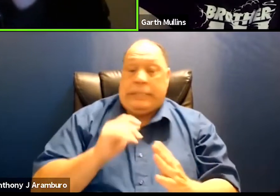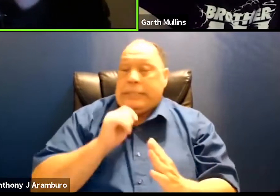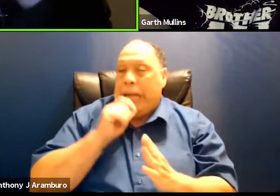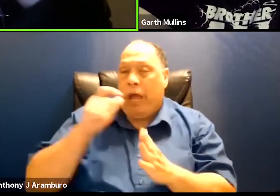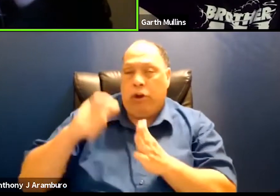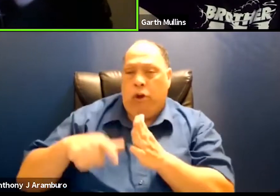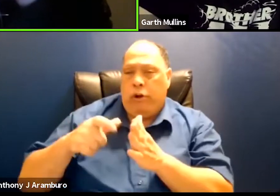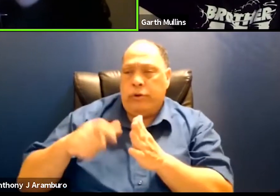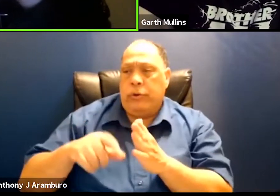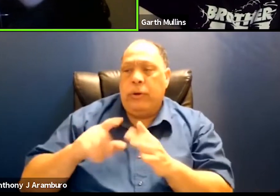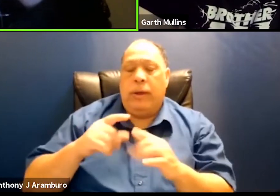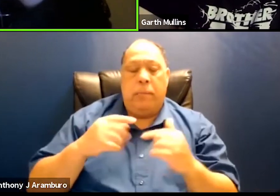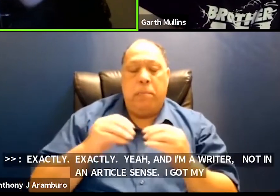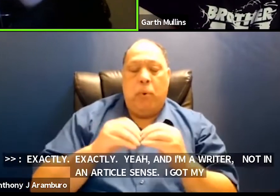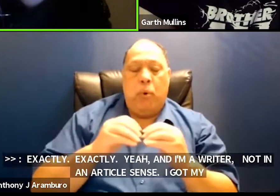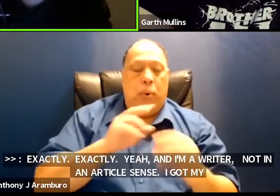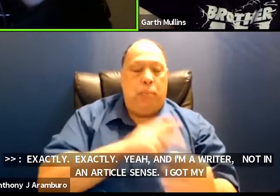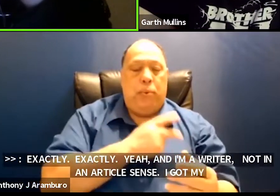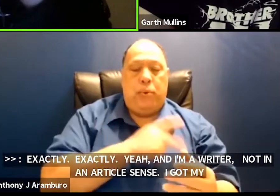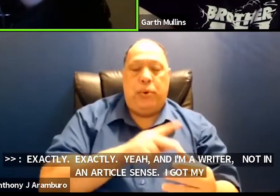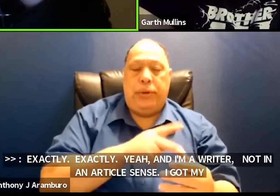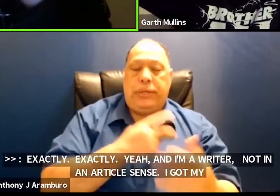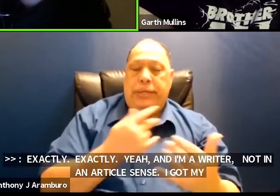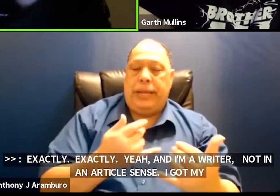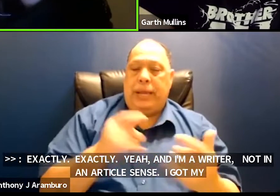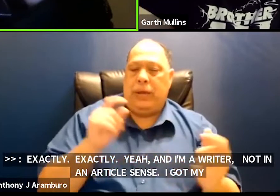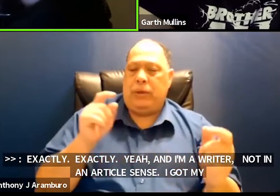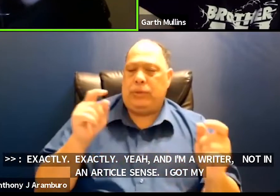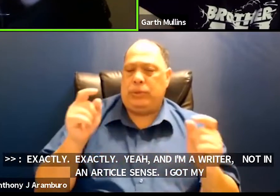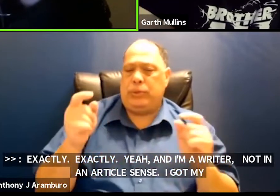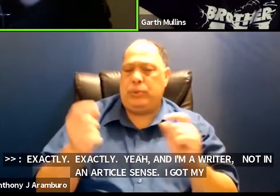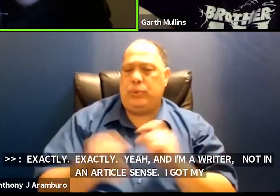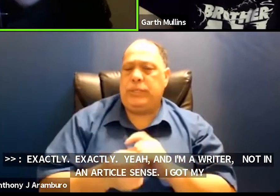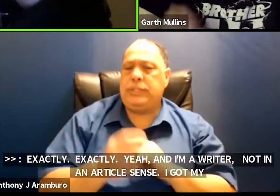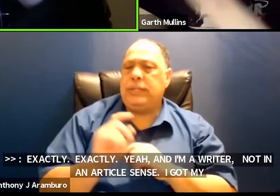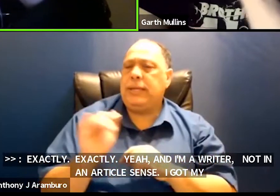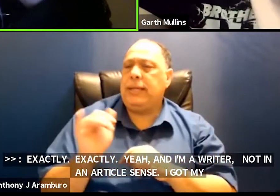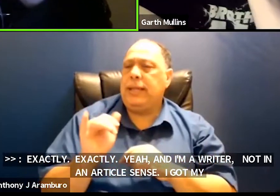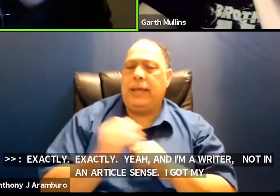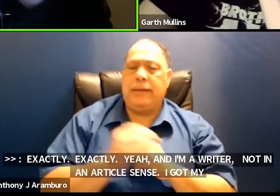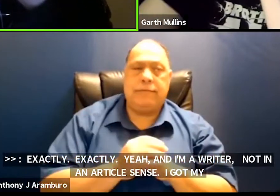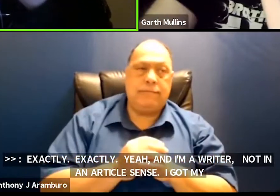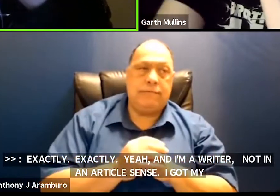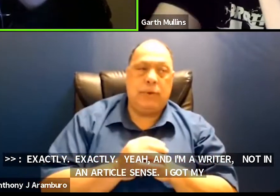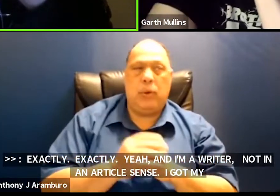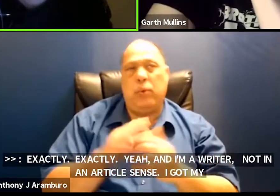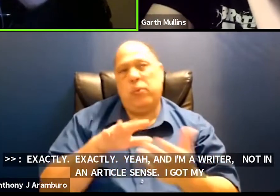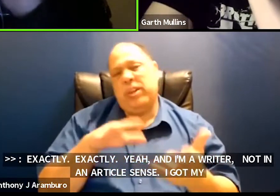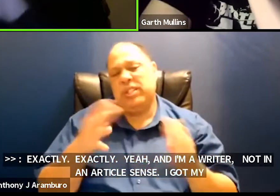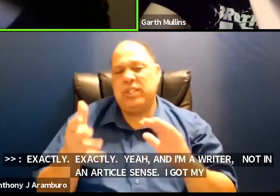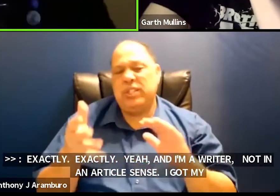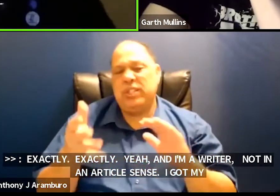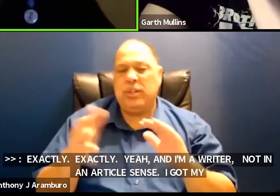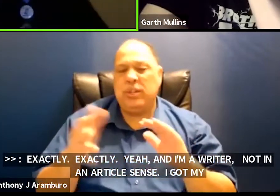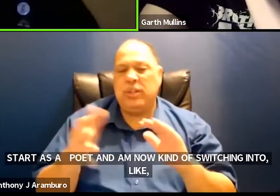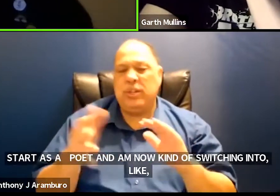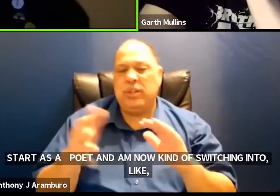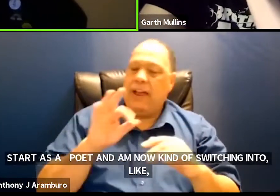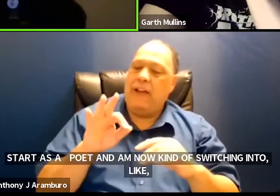start as a poet and i'm now kind of switching into like wishy-washy non-fiction bullshit